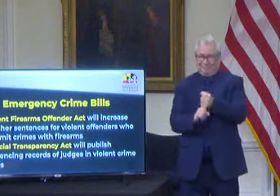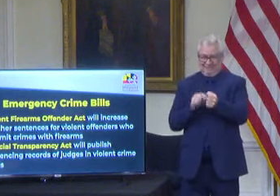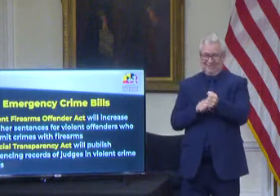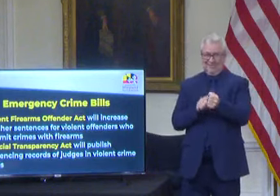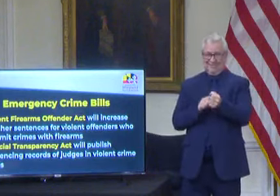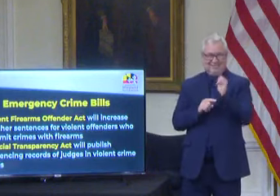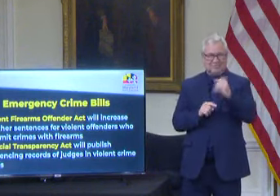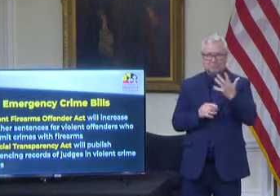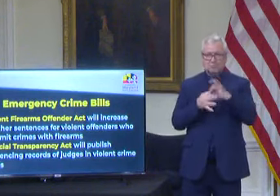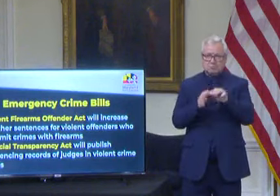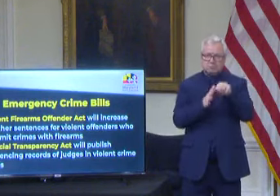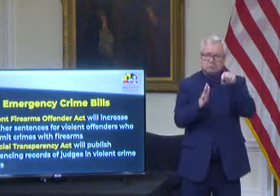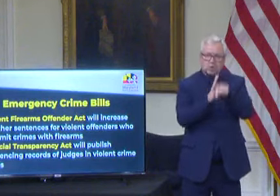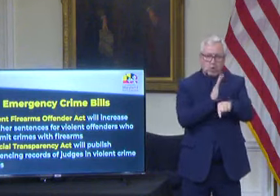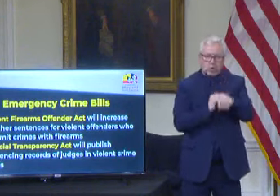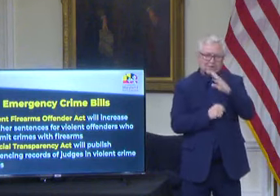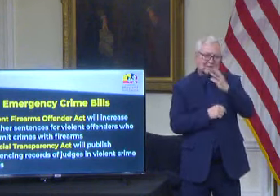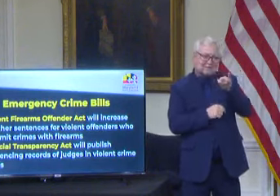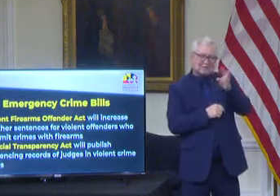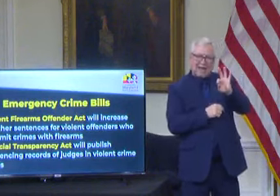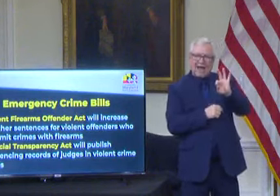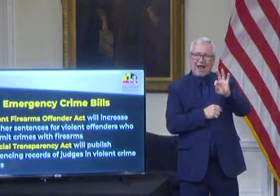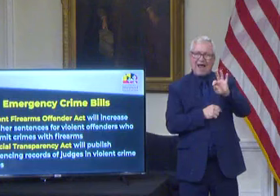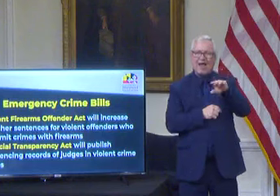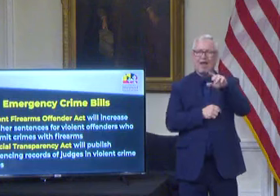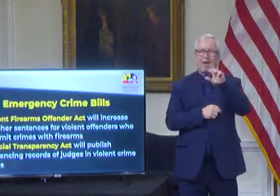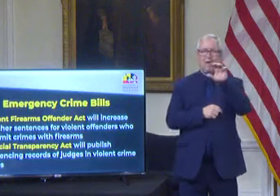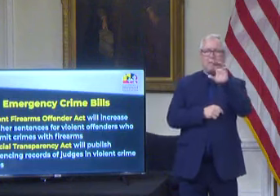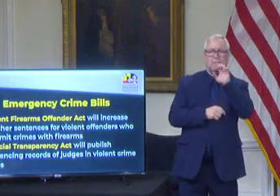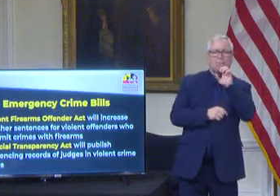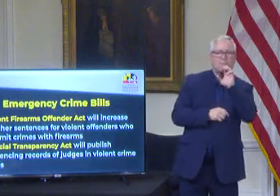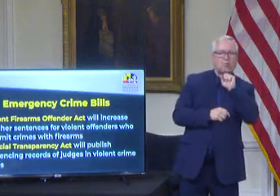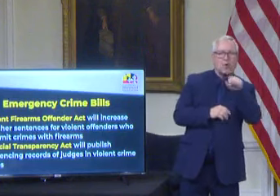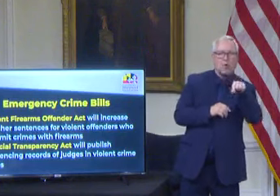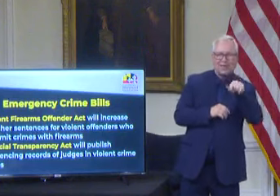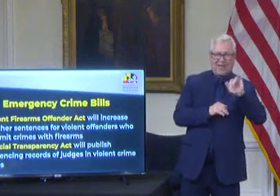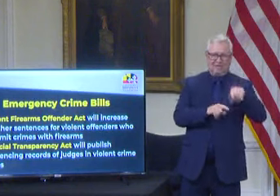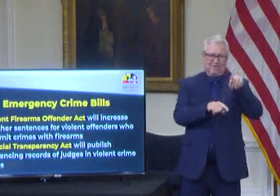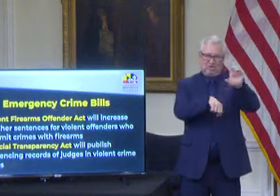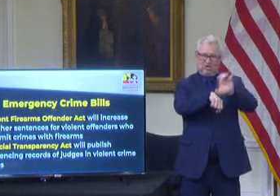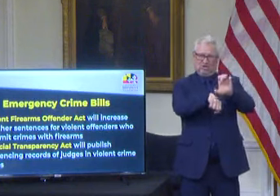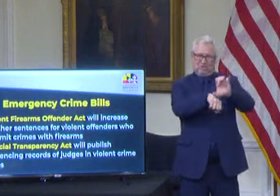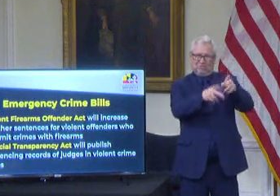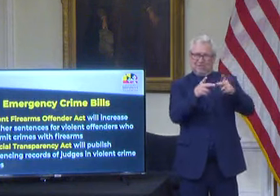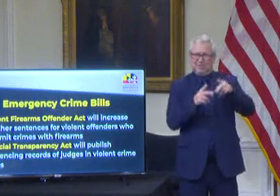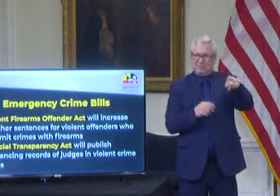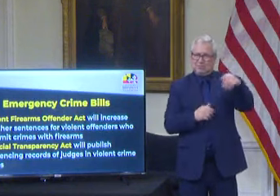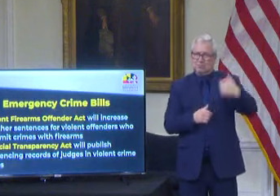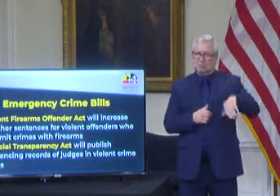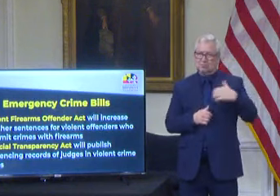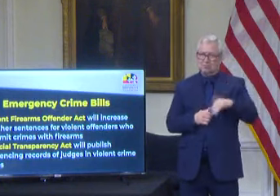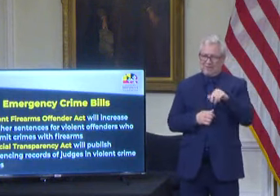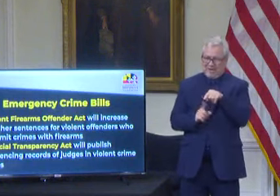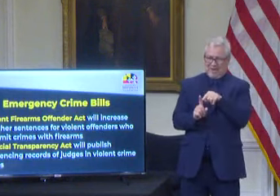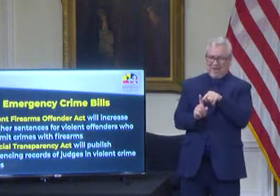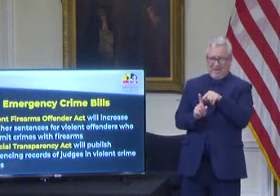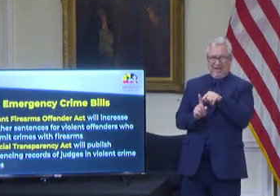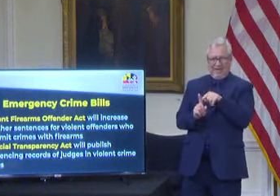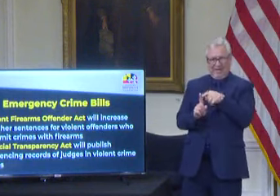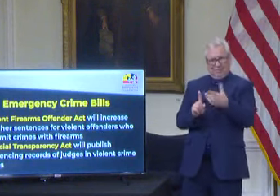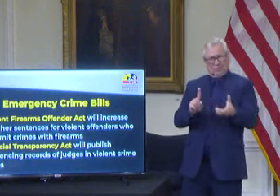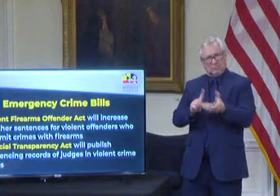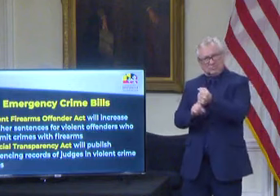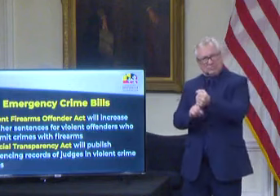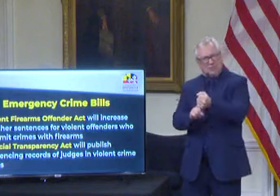old Evelyn Player at her church had been previously arrested over and over and over again for other